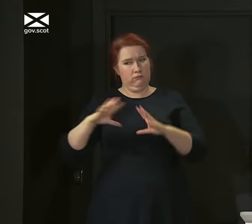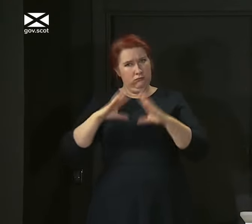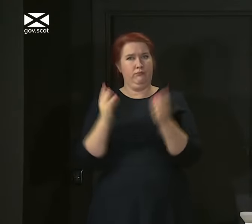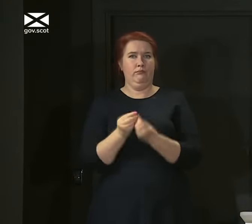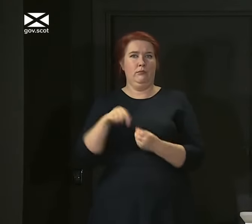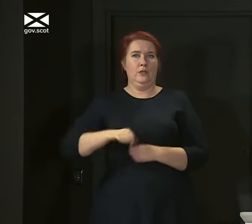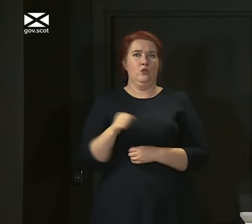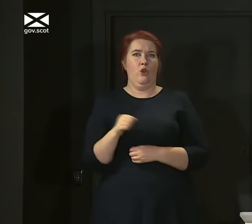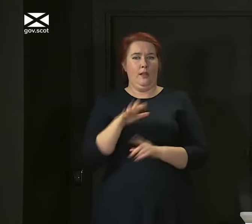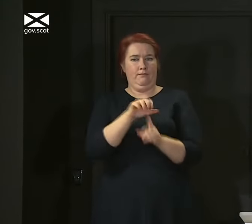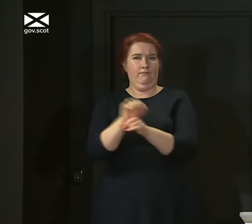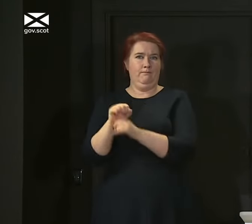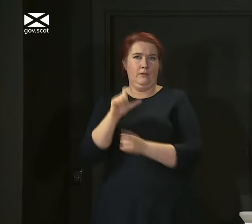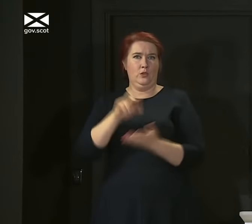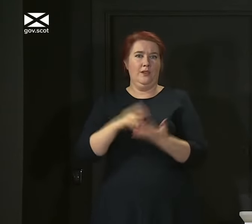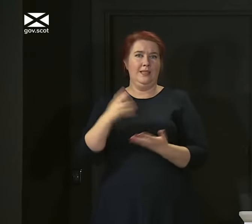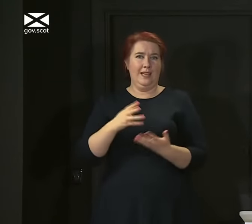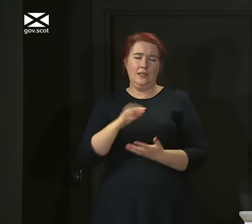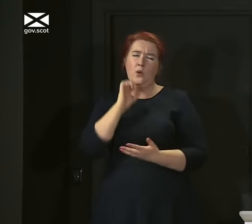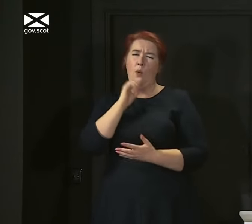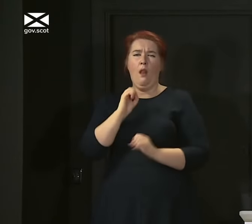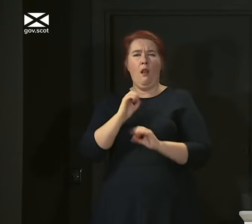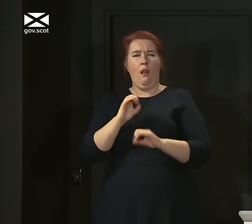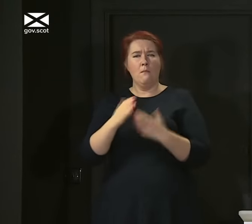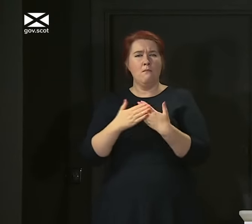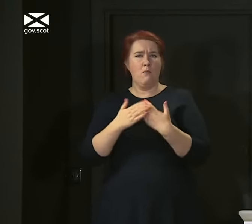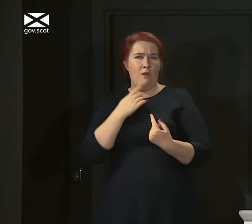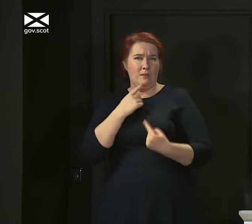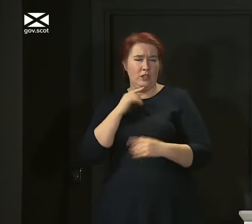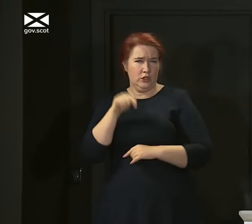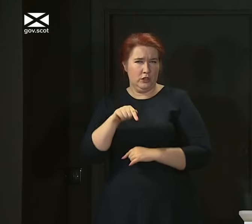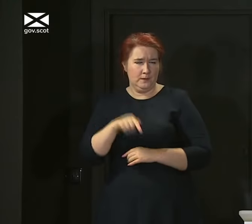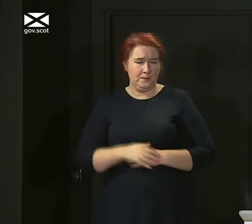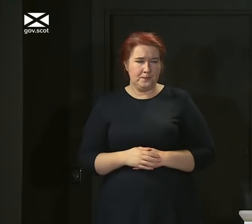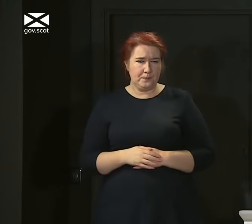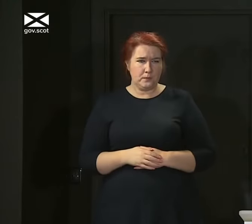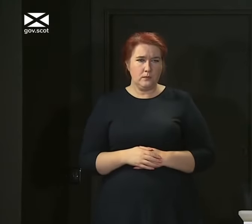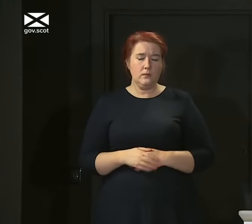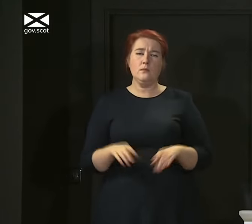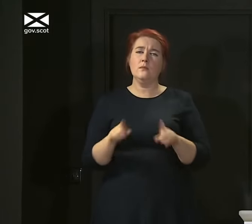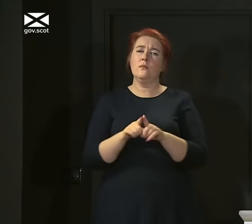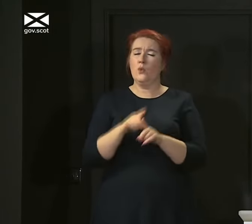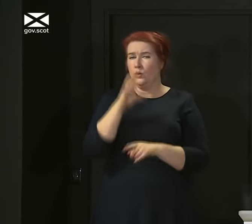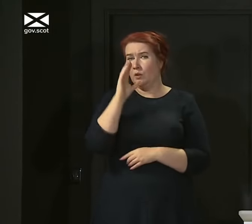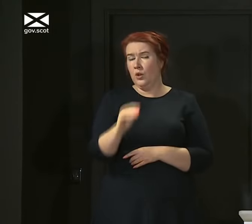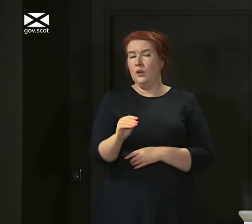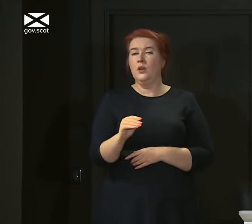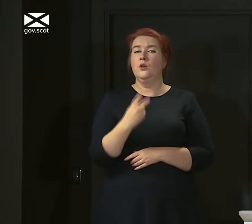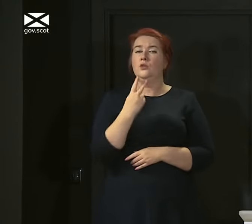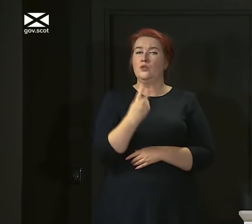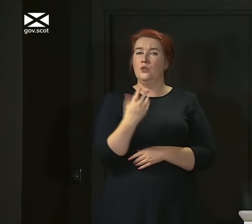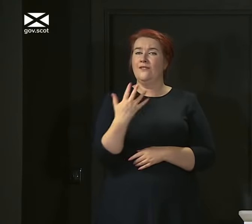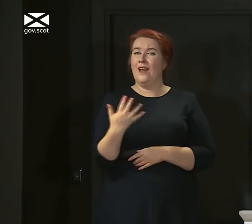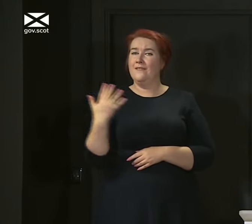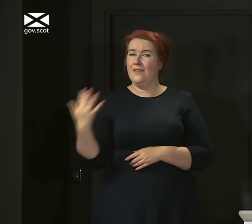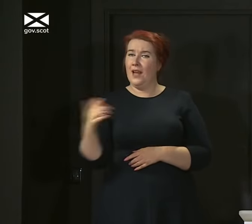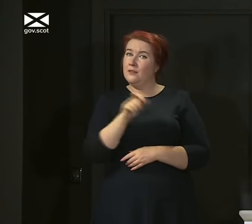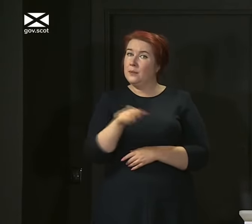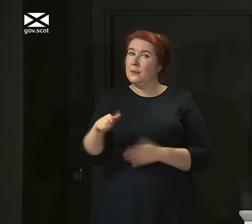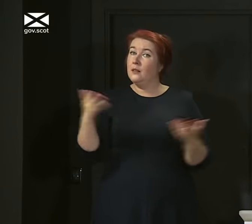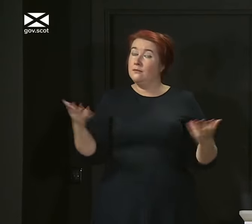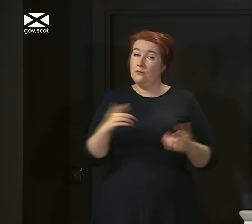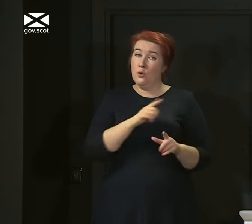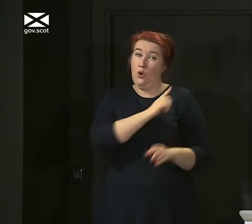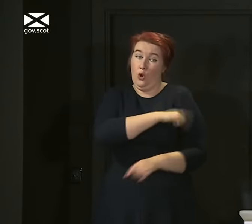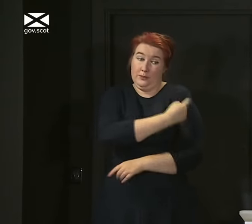say a bit more about today's cases in a moment. But first, I can also report that a total of 255 patients are currently